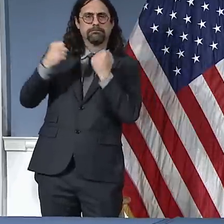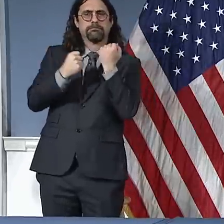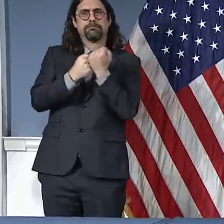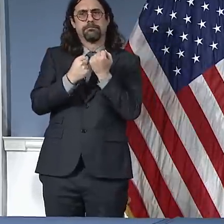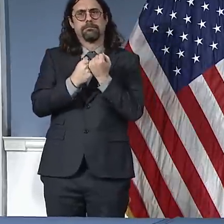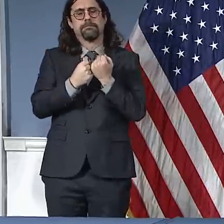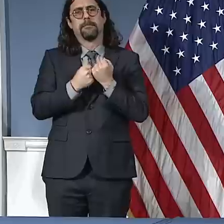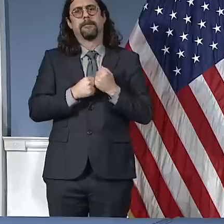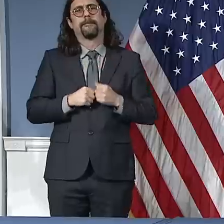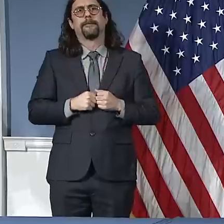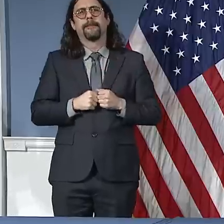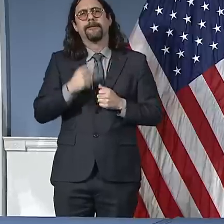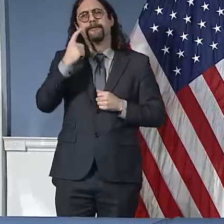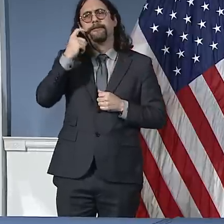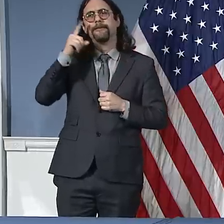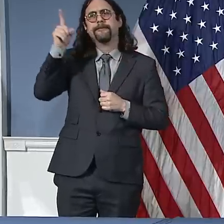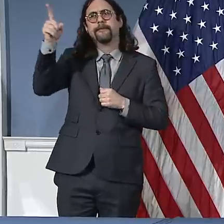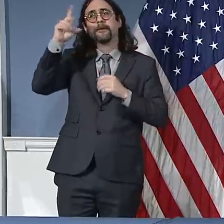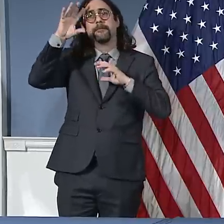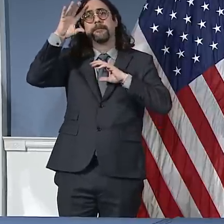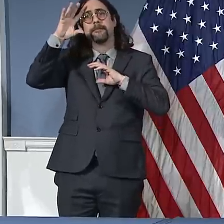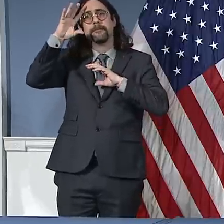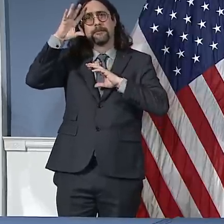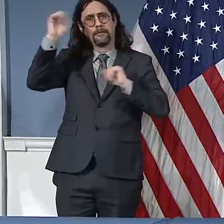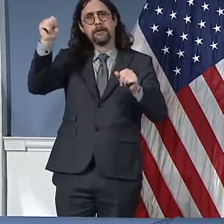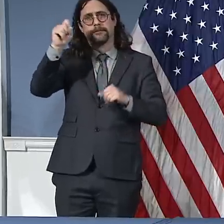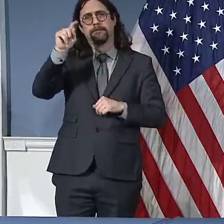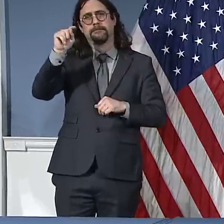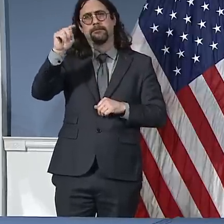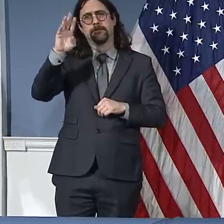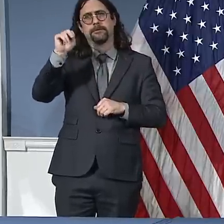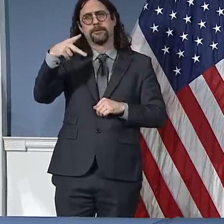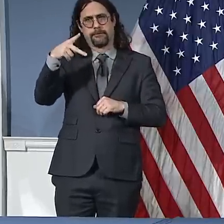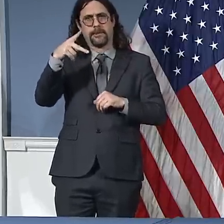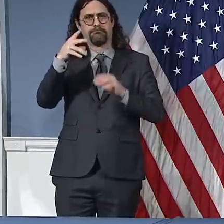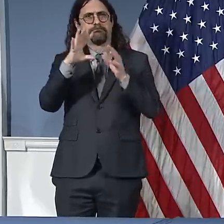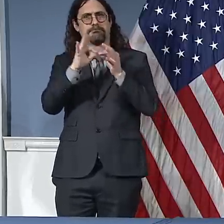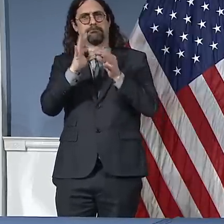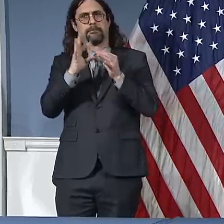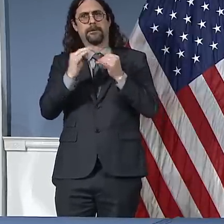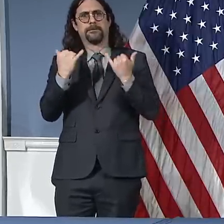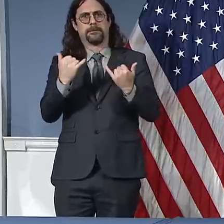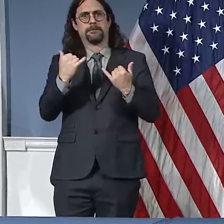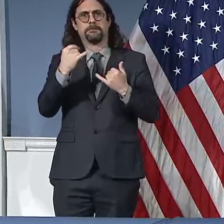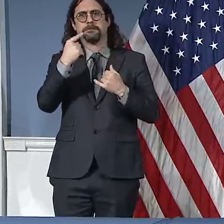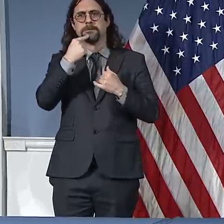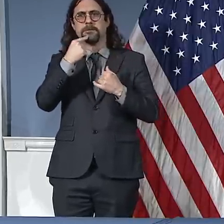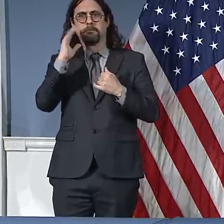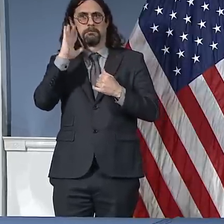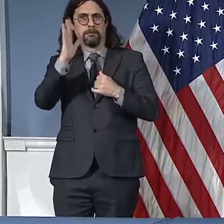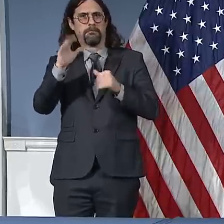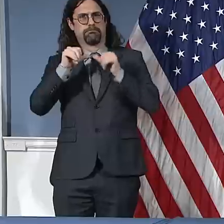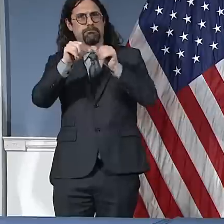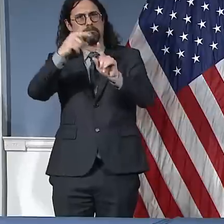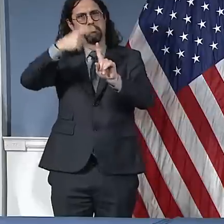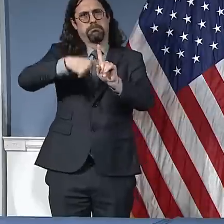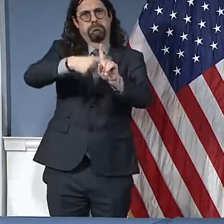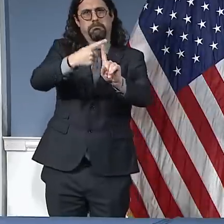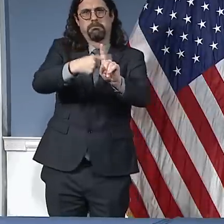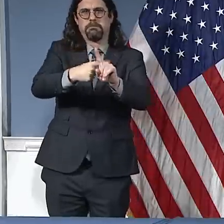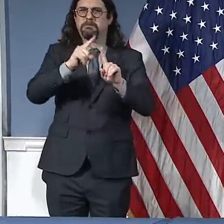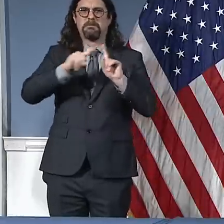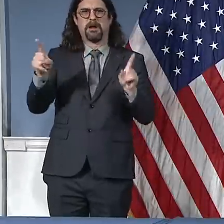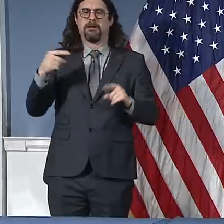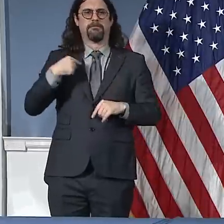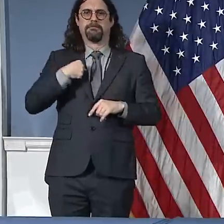looking at months for this crisis. I have to say, Mr. President, I wish that was the case for New York City. I hope that's the case for other parts